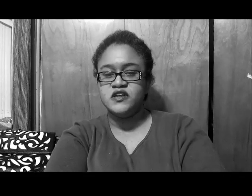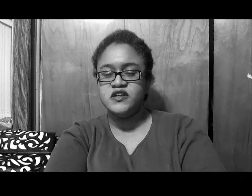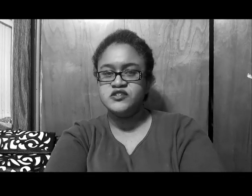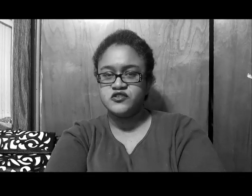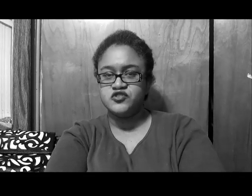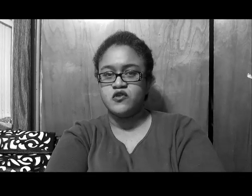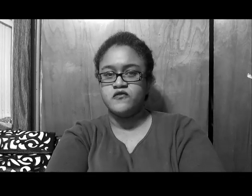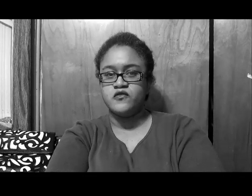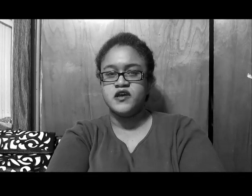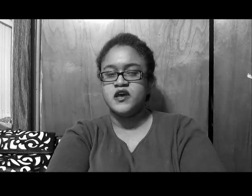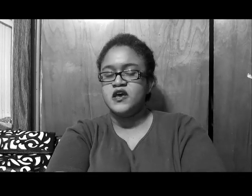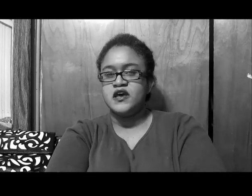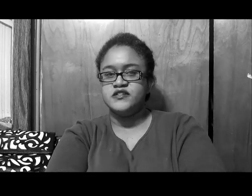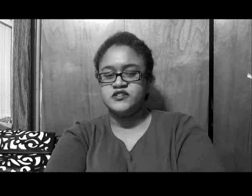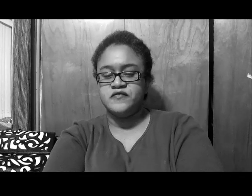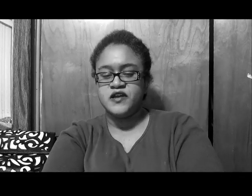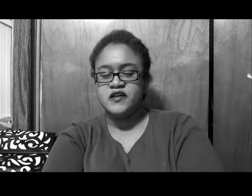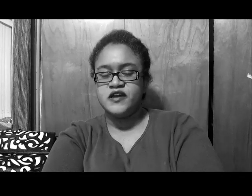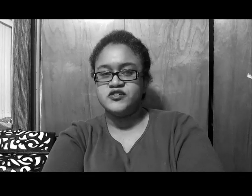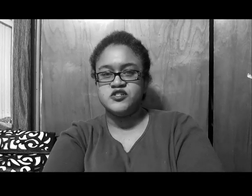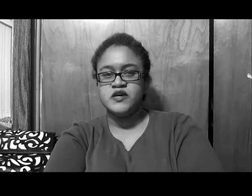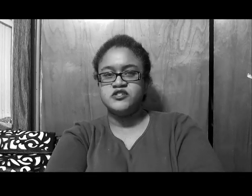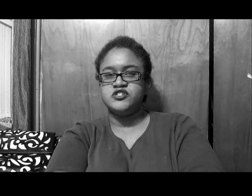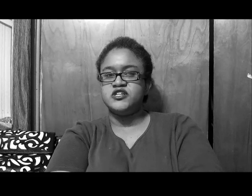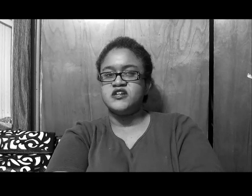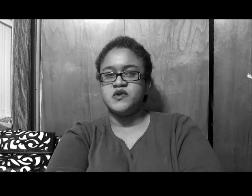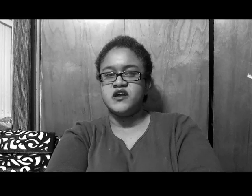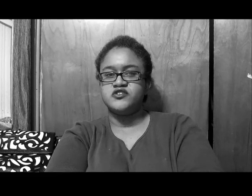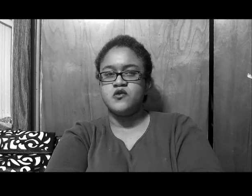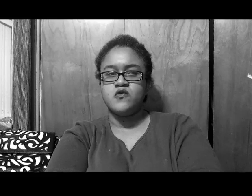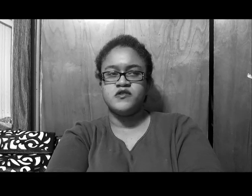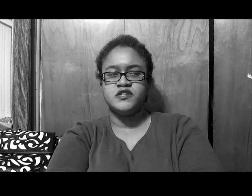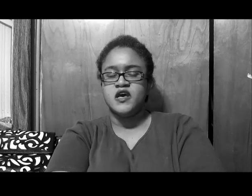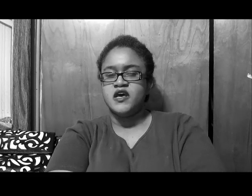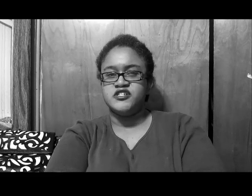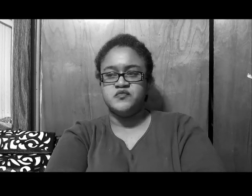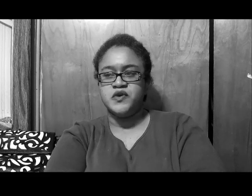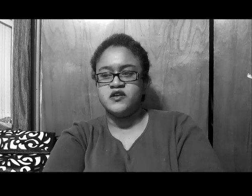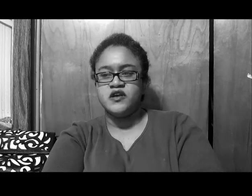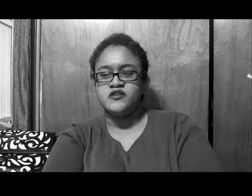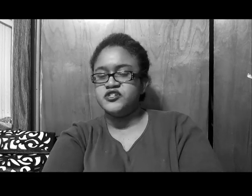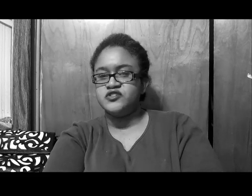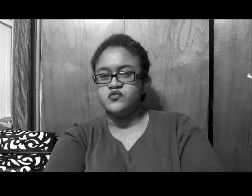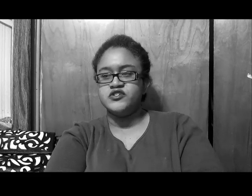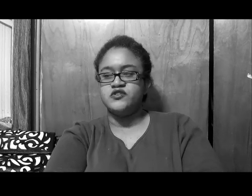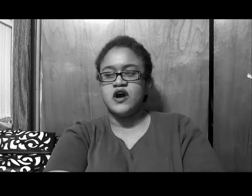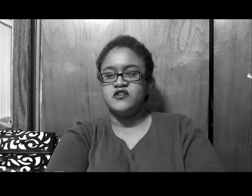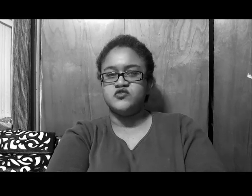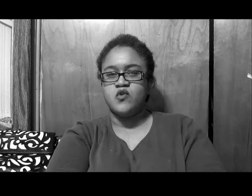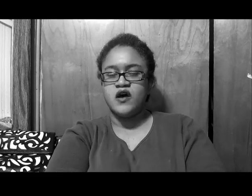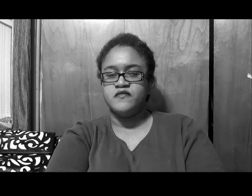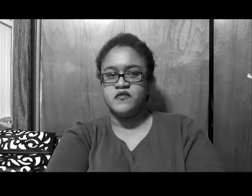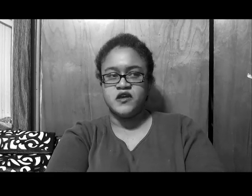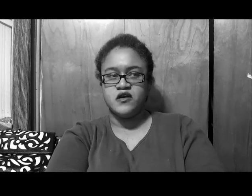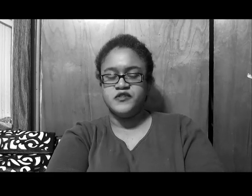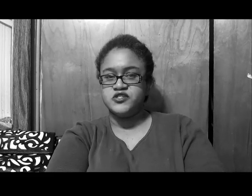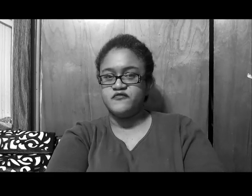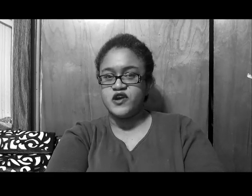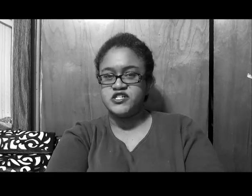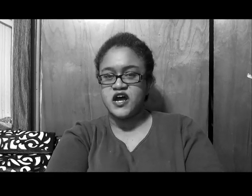is a control freak, and stuff of that nature, especially since she got some extra corns, and she's been in here, she's the original housewife, I mean, of this franchise,